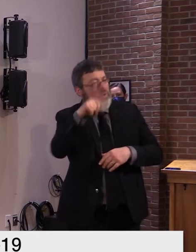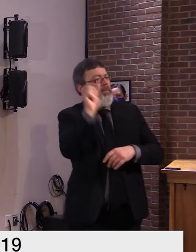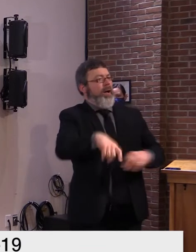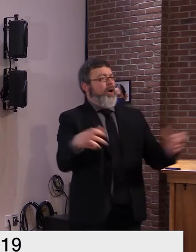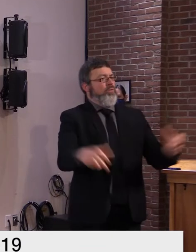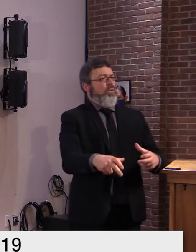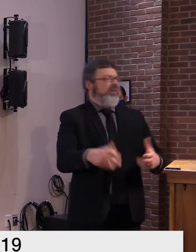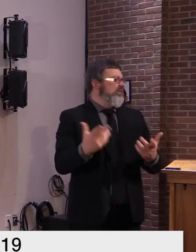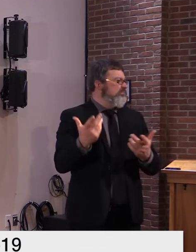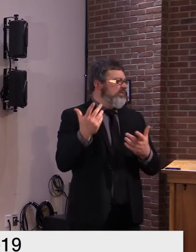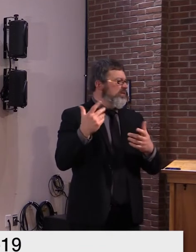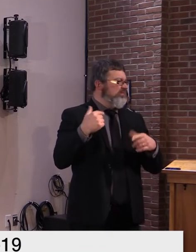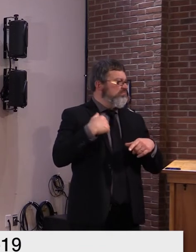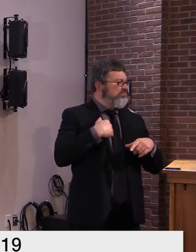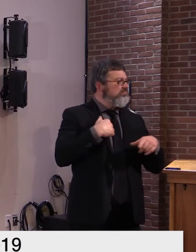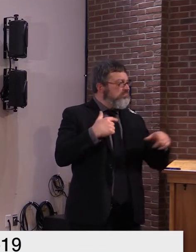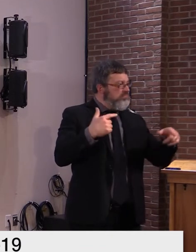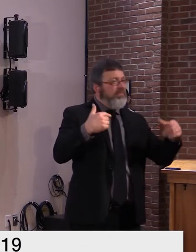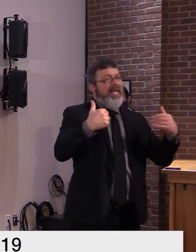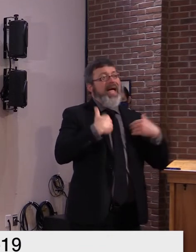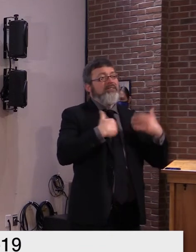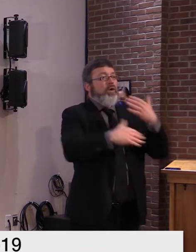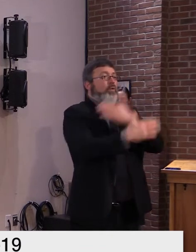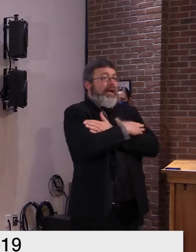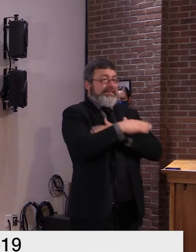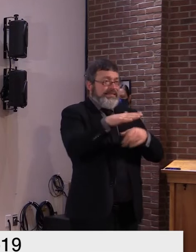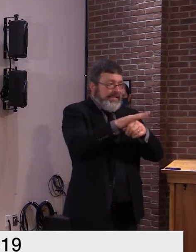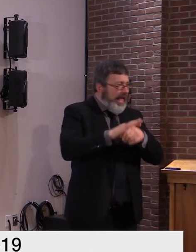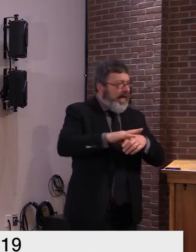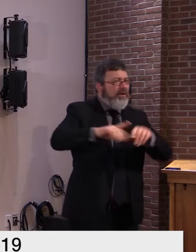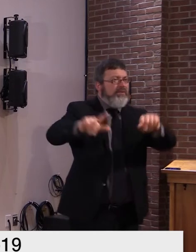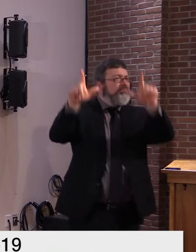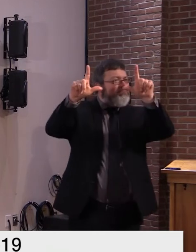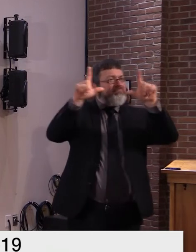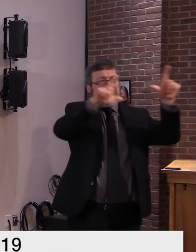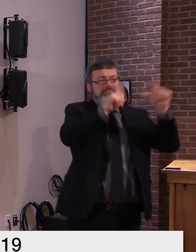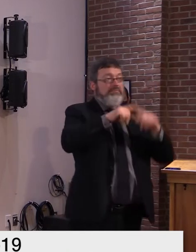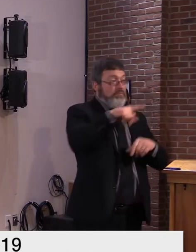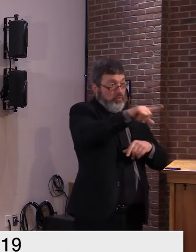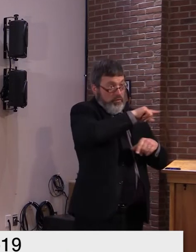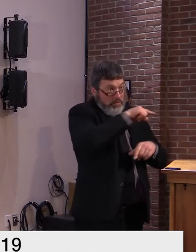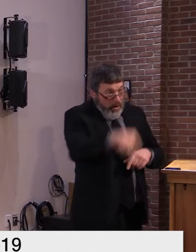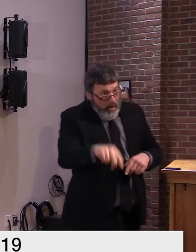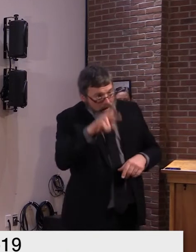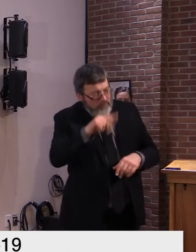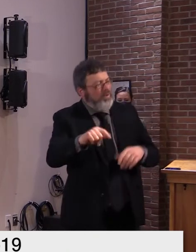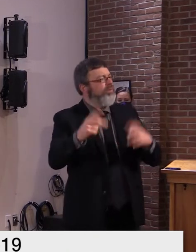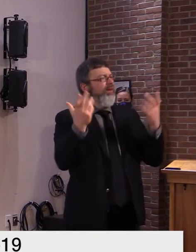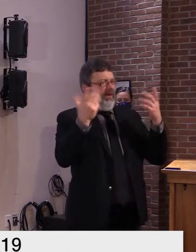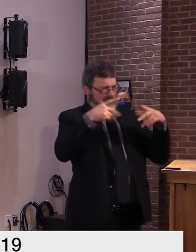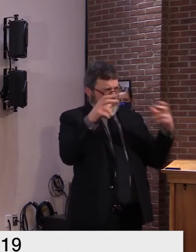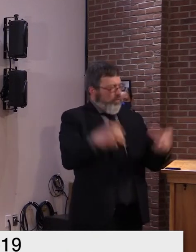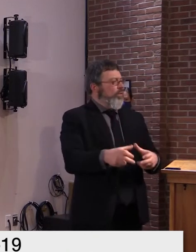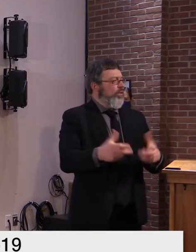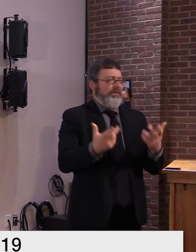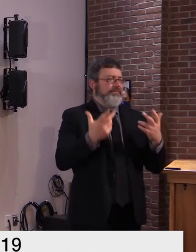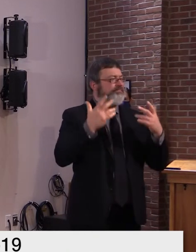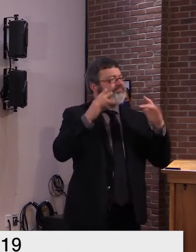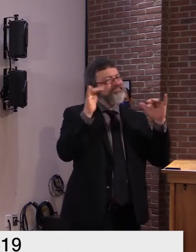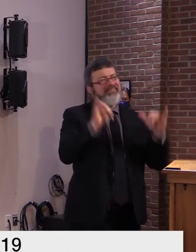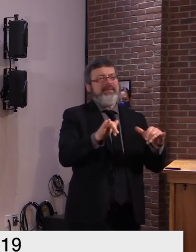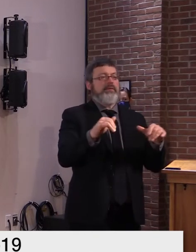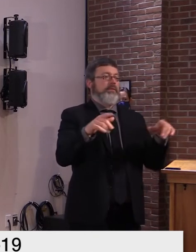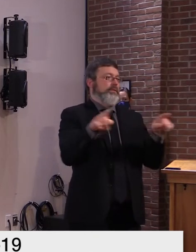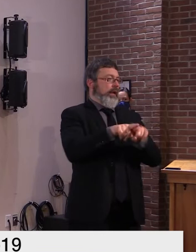marketing is spending a great deal of time getting that message out to make sure people know before they go so i hope and i feel